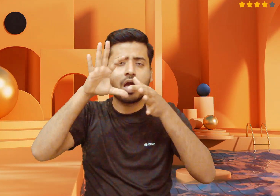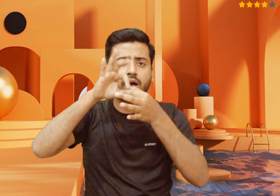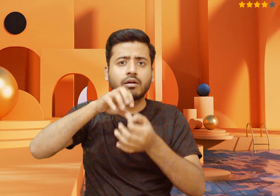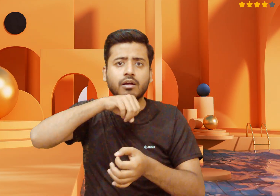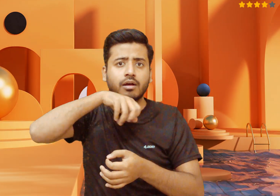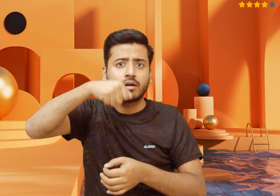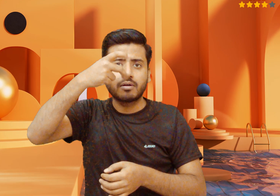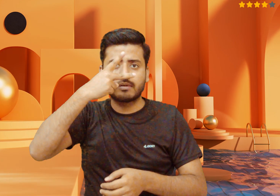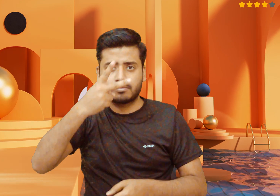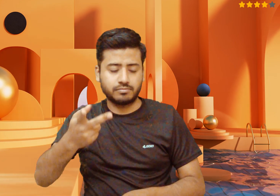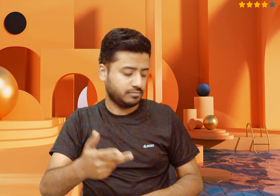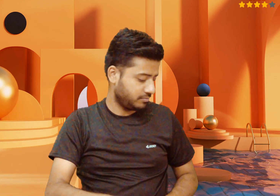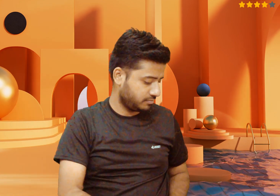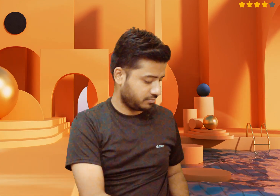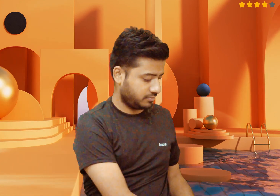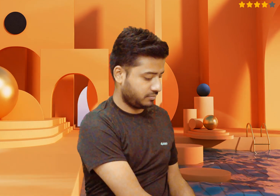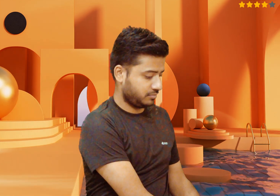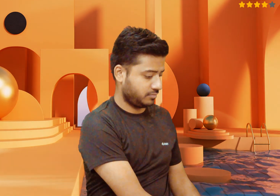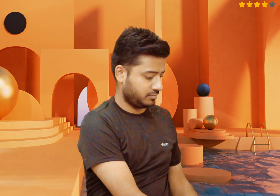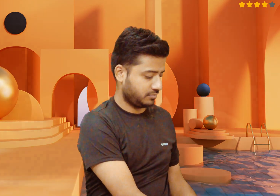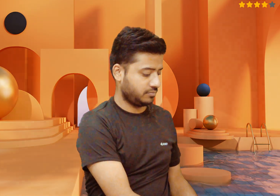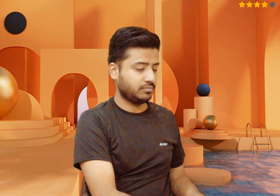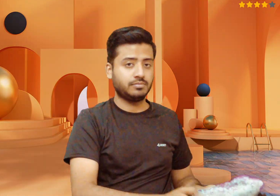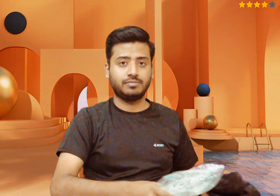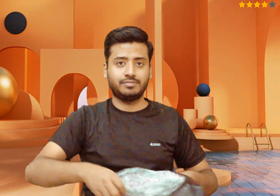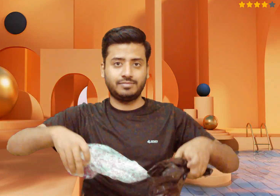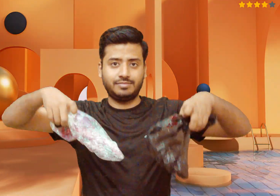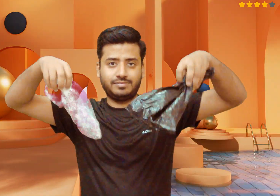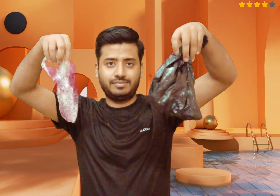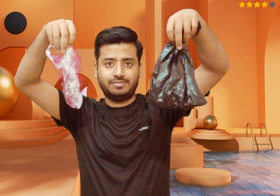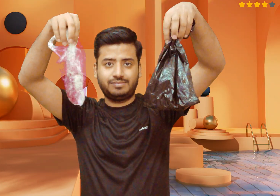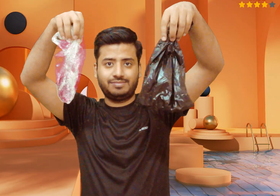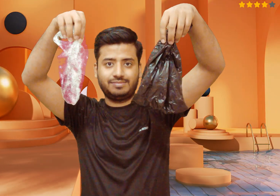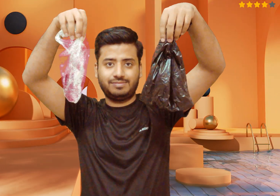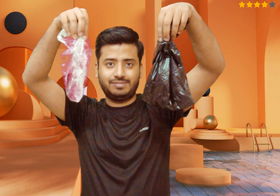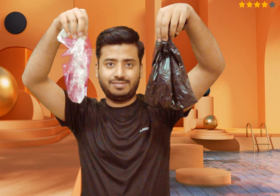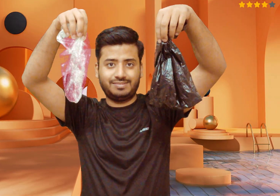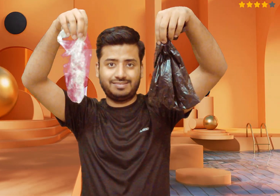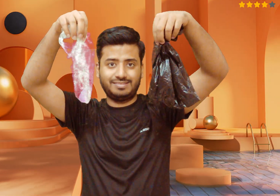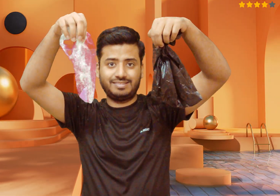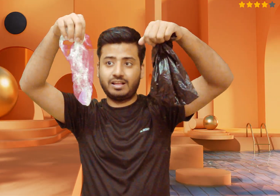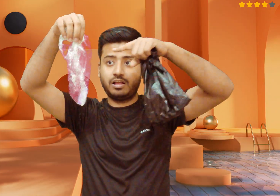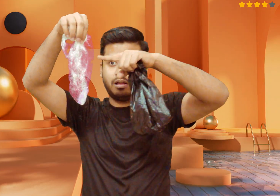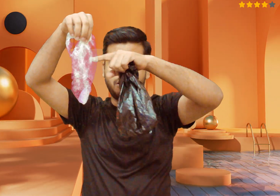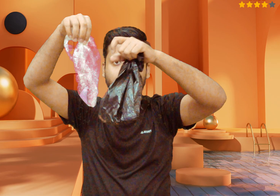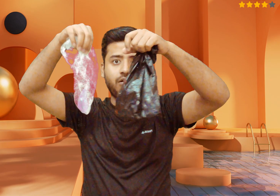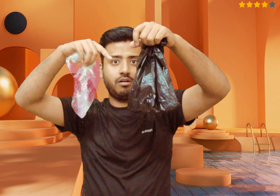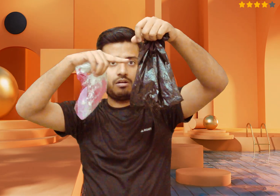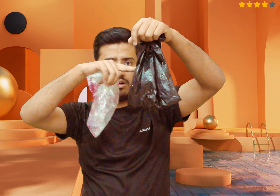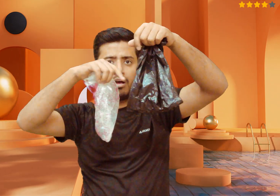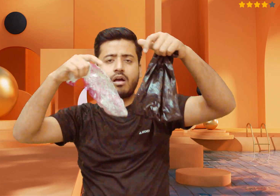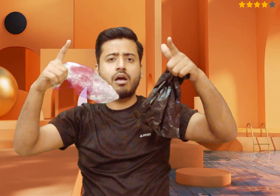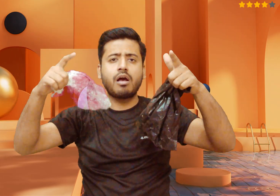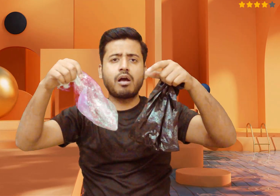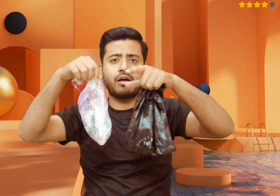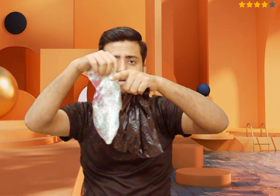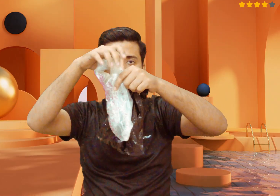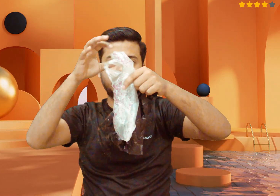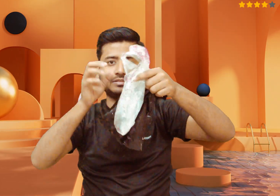into microplastics that persist in the environment. Microplastic contamination. These microplastics can contaminate